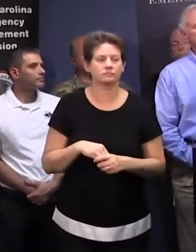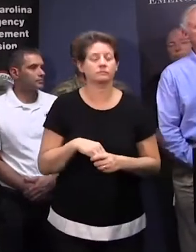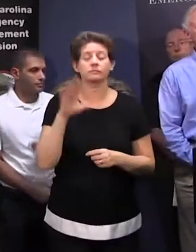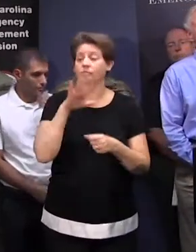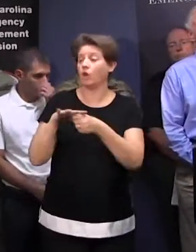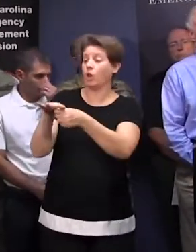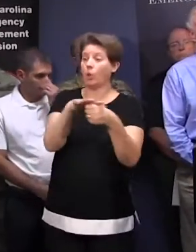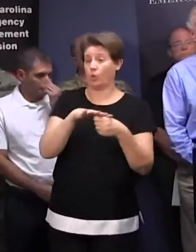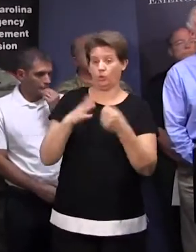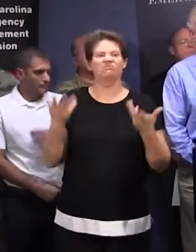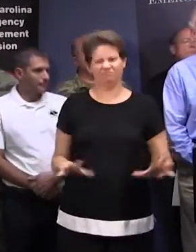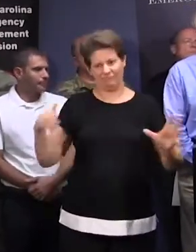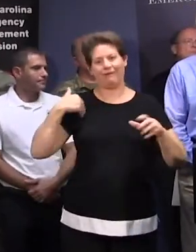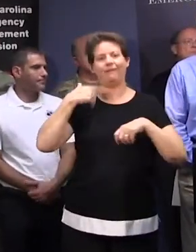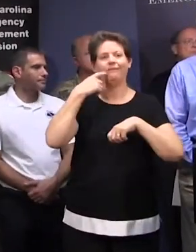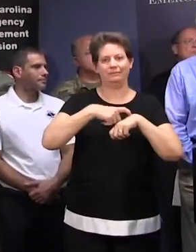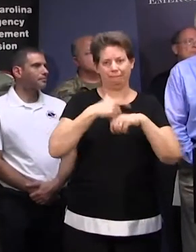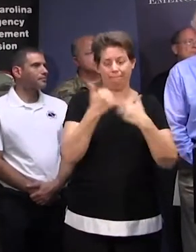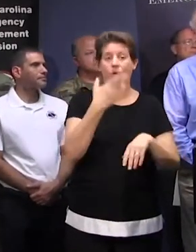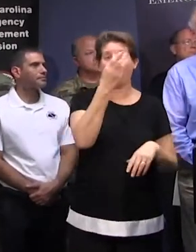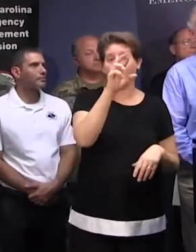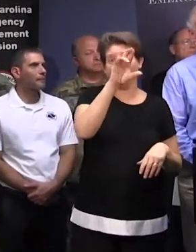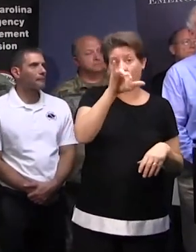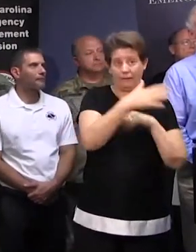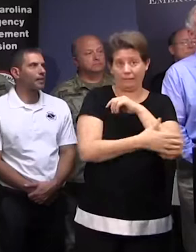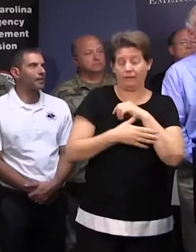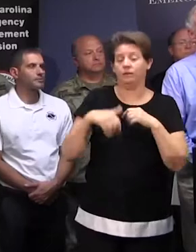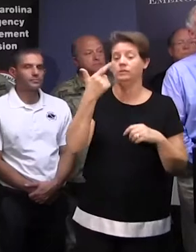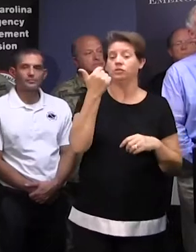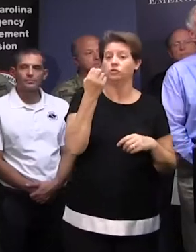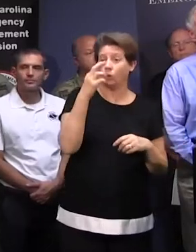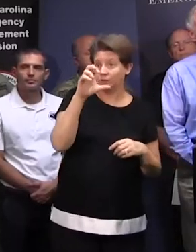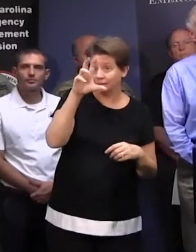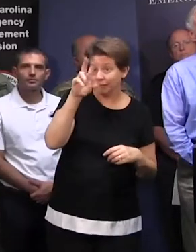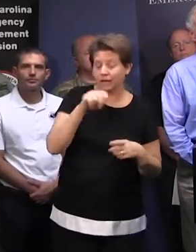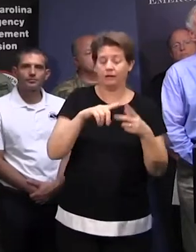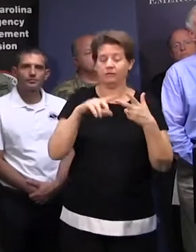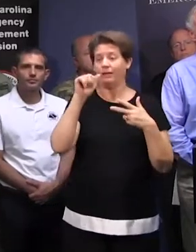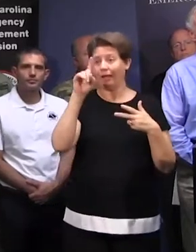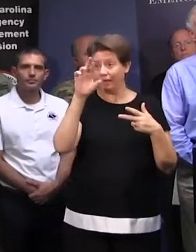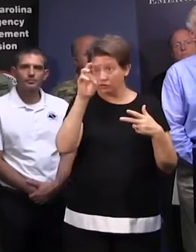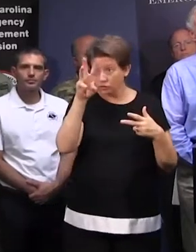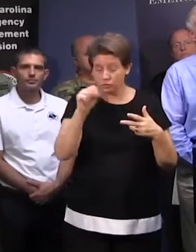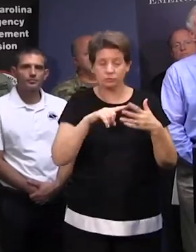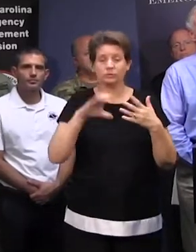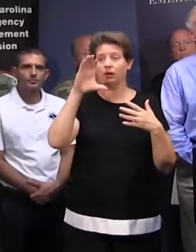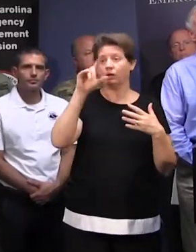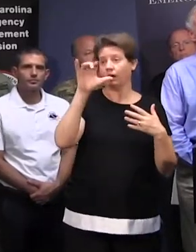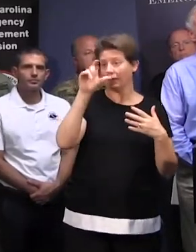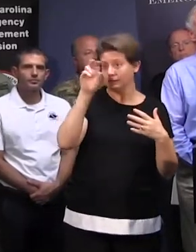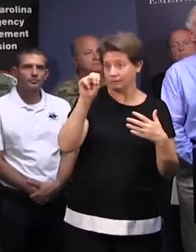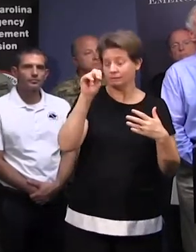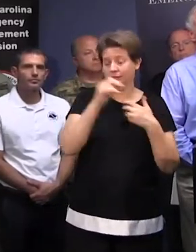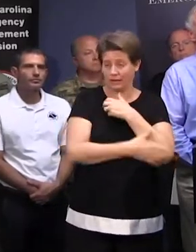jurisdictions that have curfews in place now. Horry County, Georgetown, the town of Andrews, Colleton County, Edisto Island